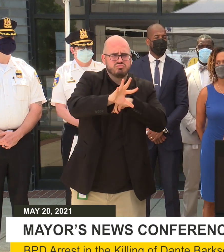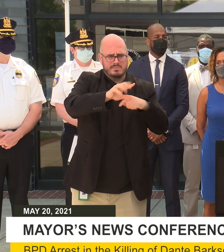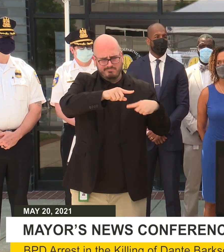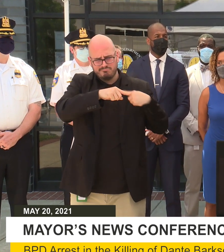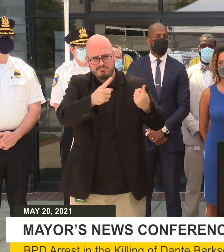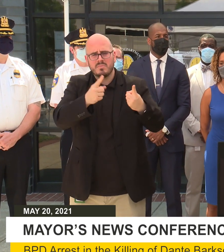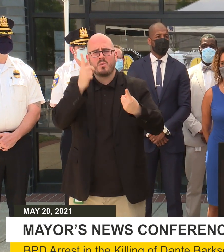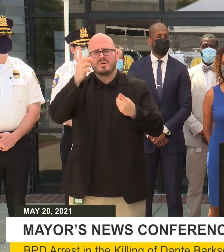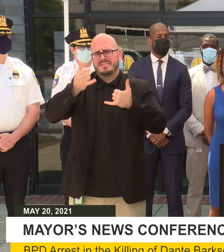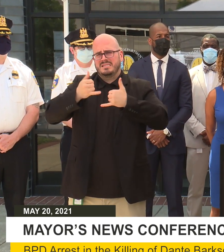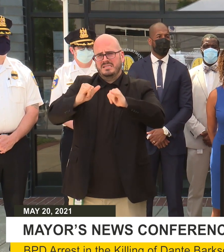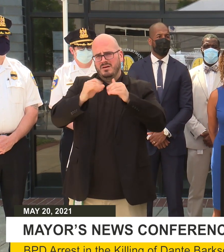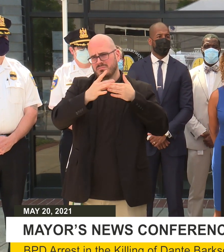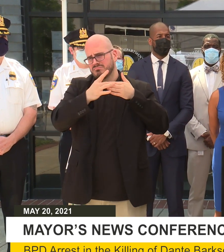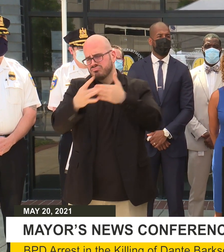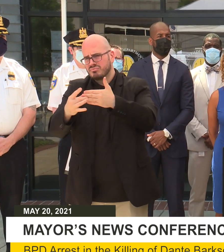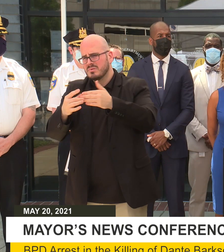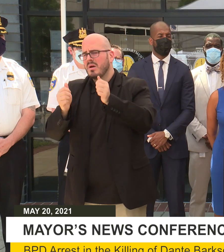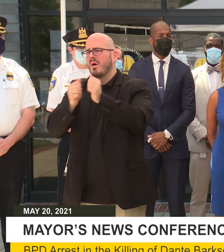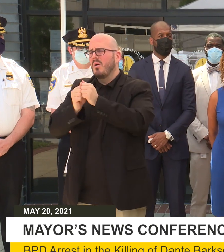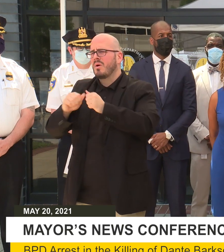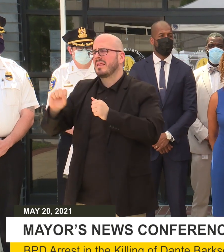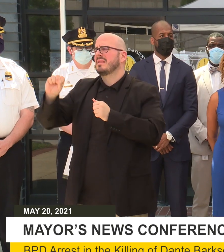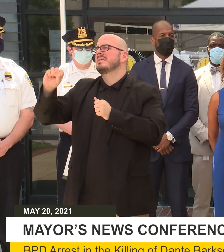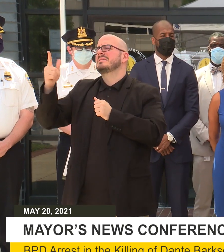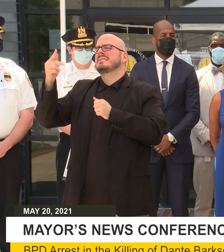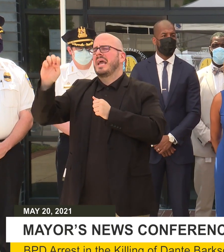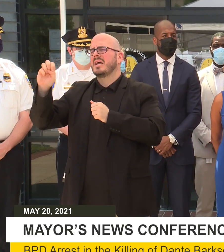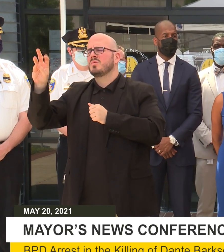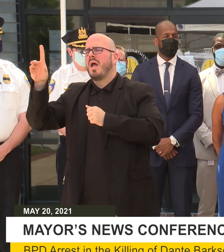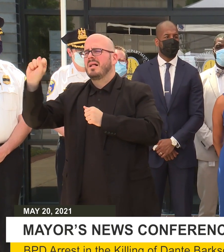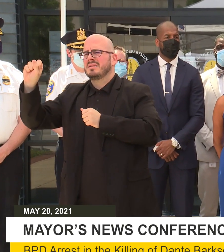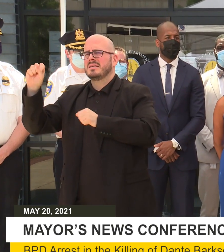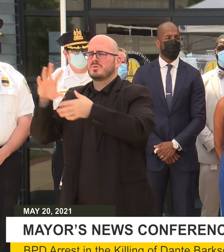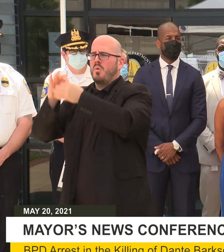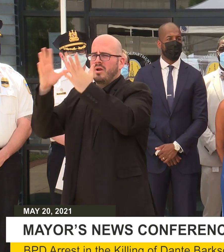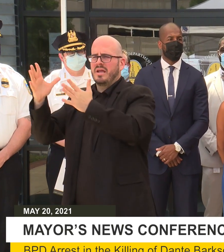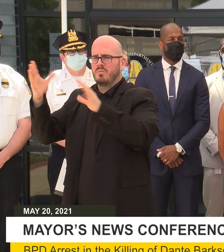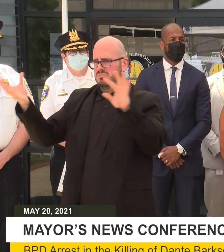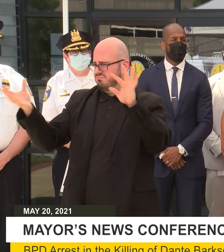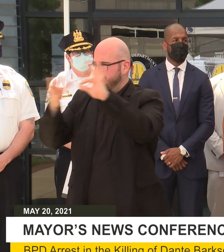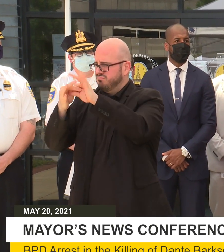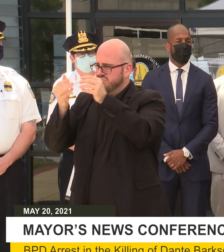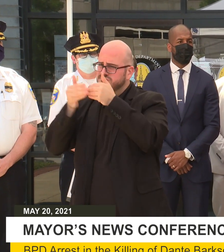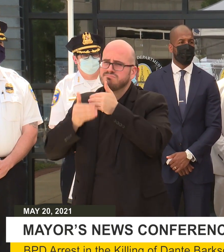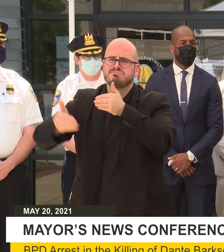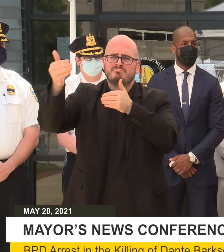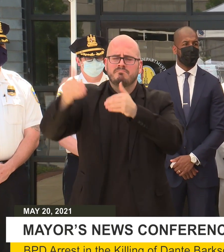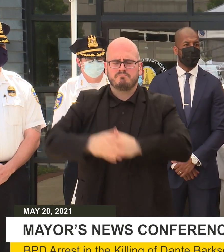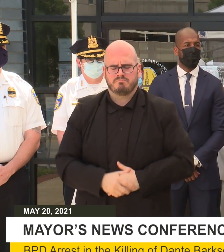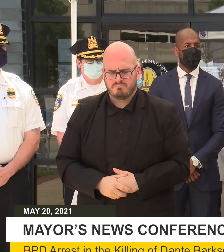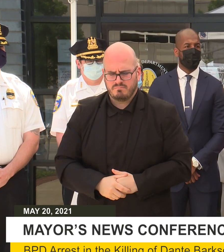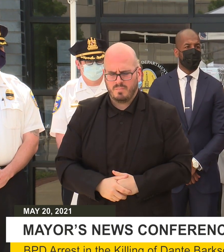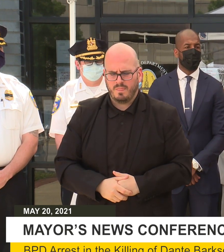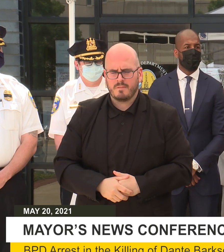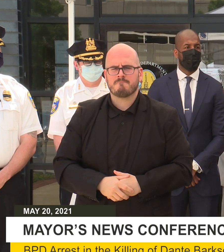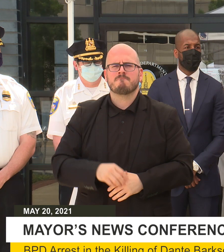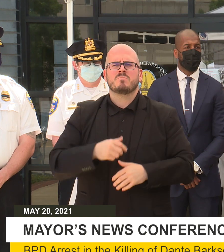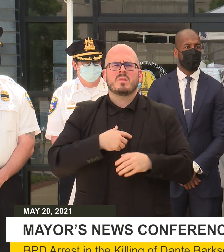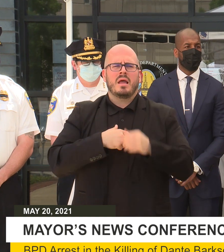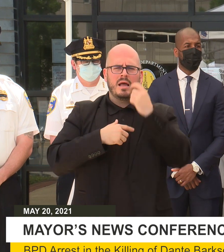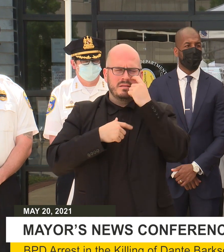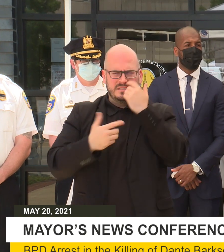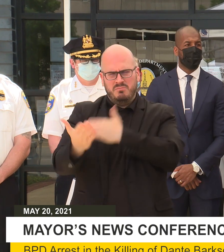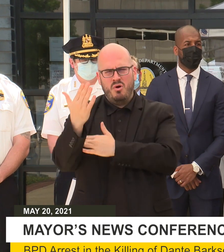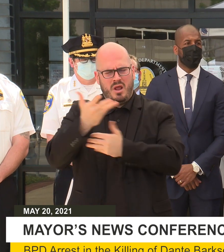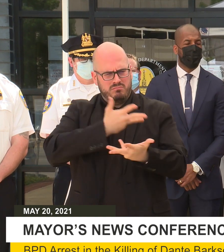that in partnership with Dr. Tara Doty of Sage Wellness and other benefits providers. I spent time this morning talking to team